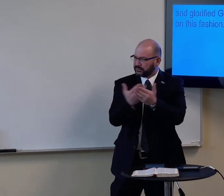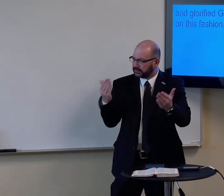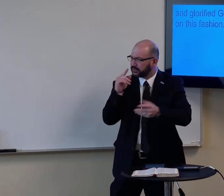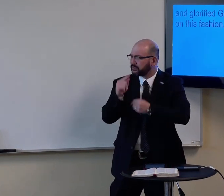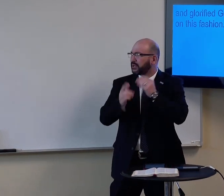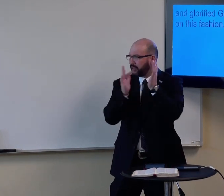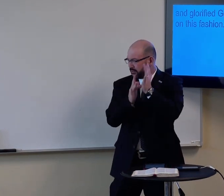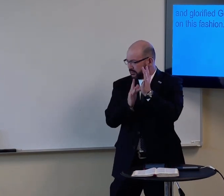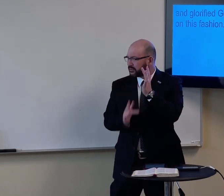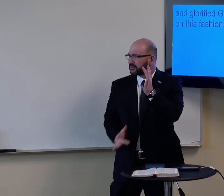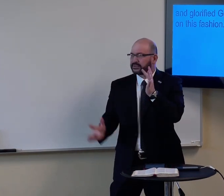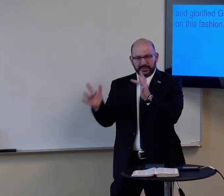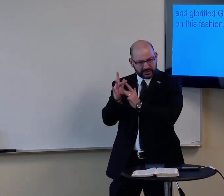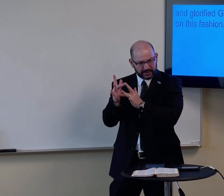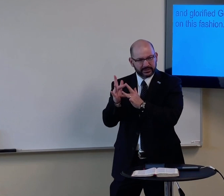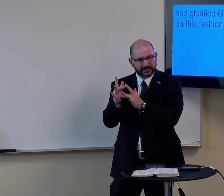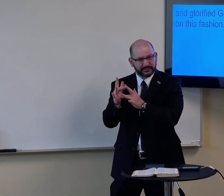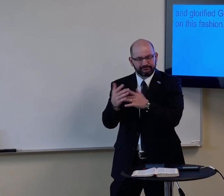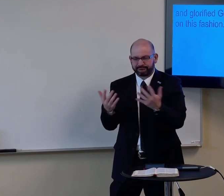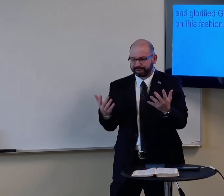This story shows something about Jesus.